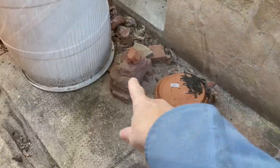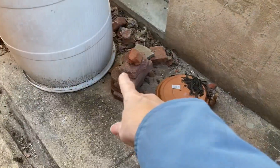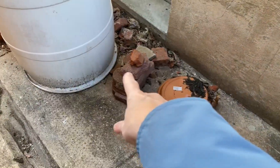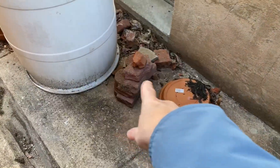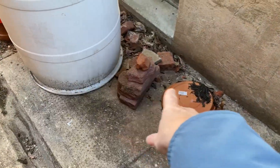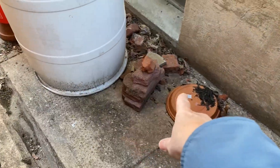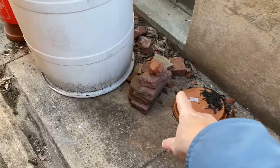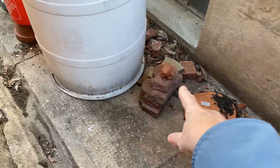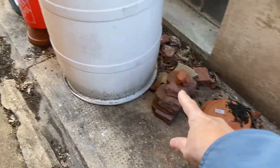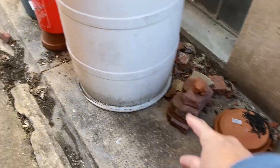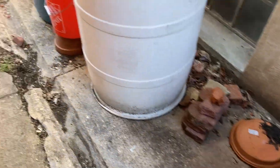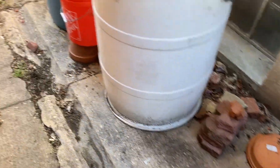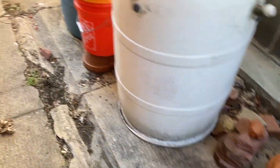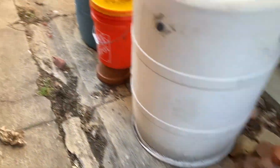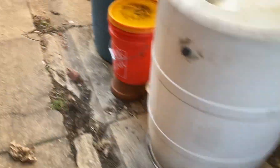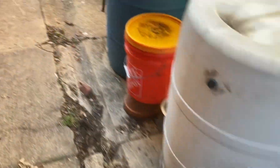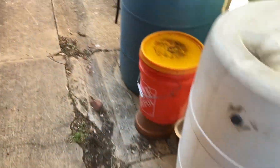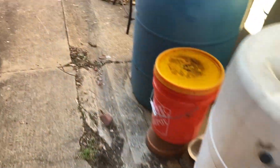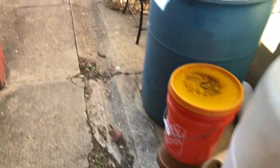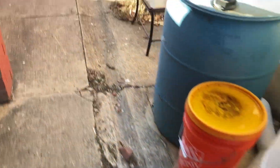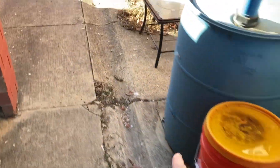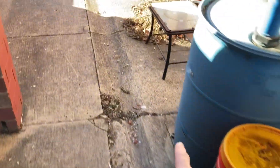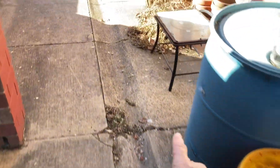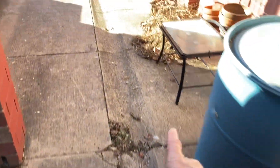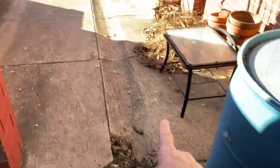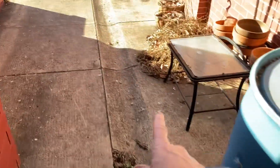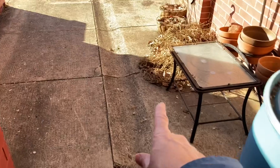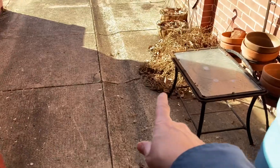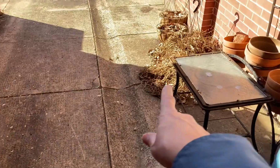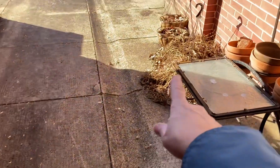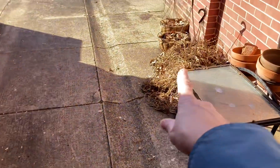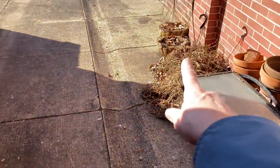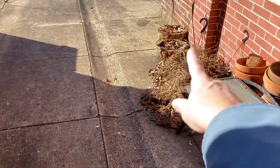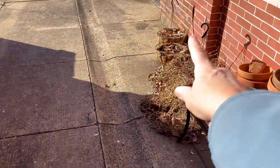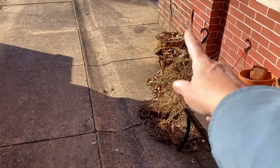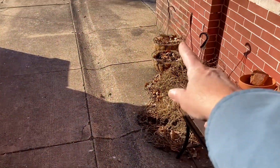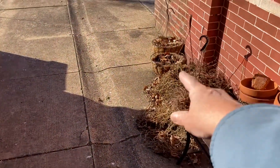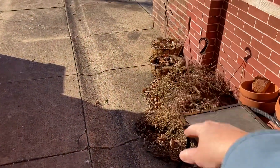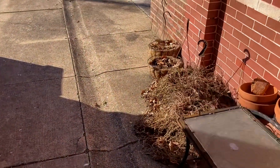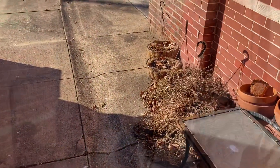so we need to get all of this and these over here